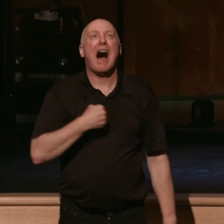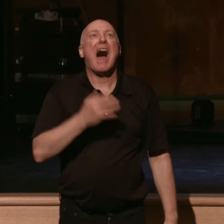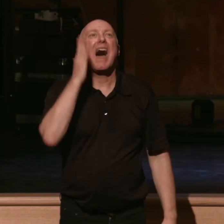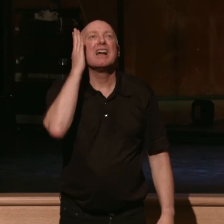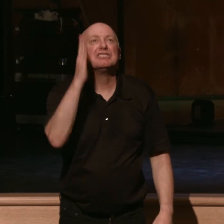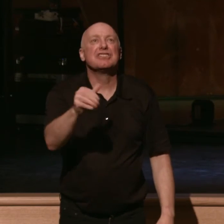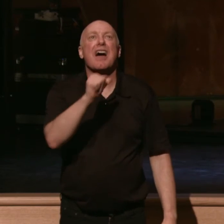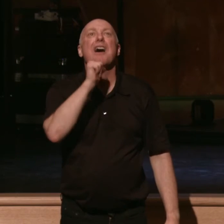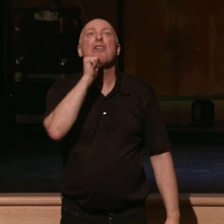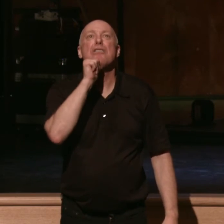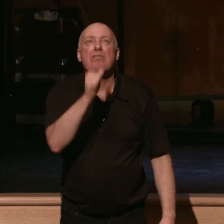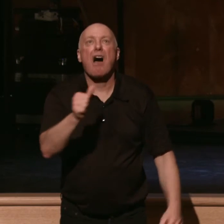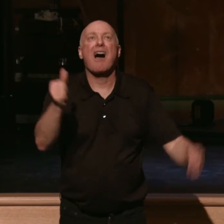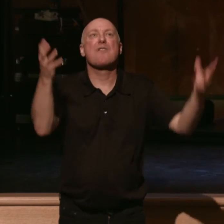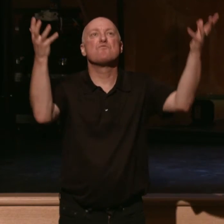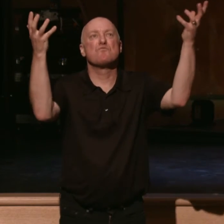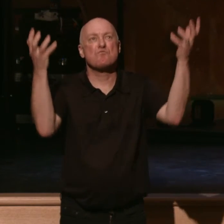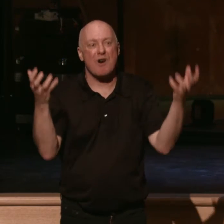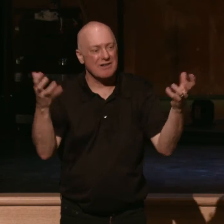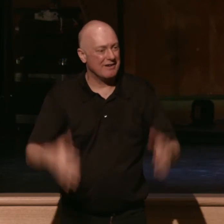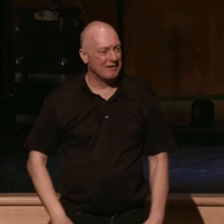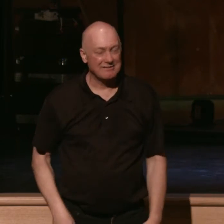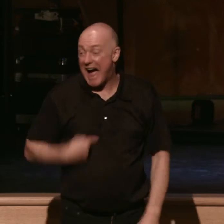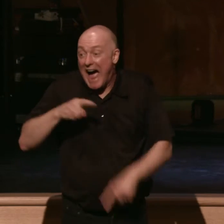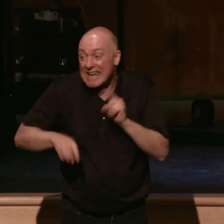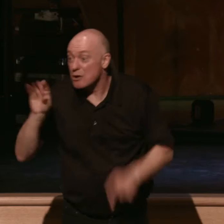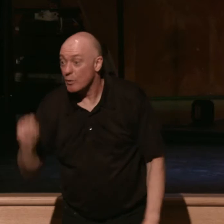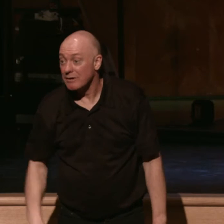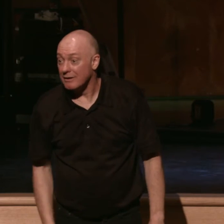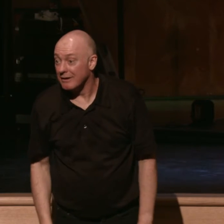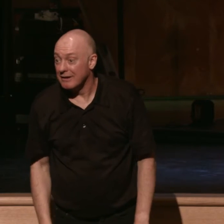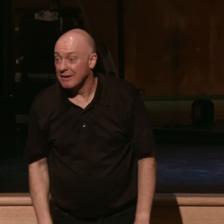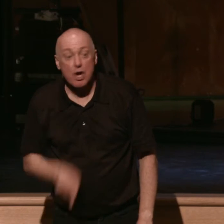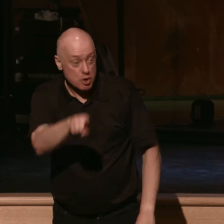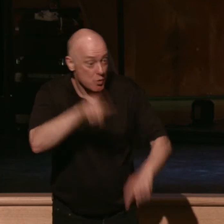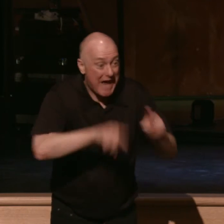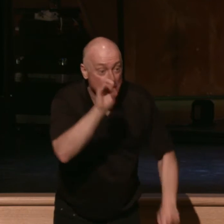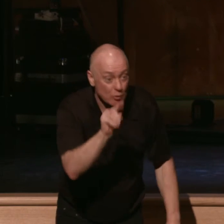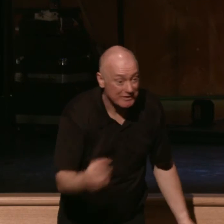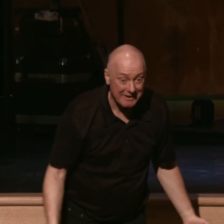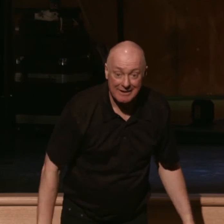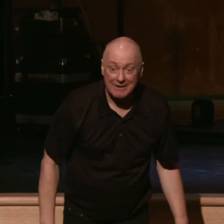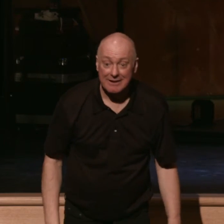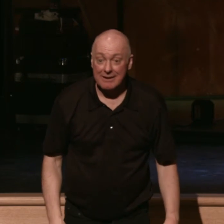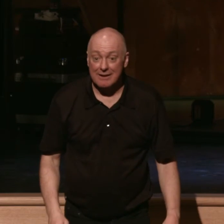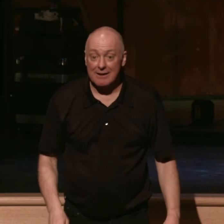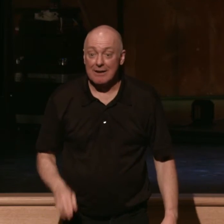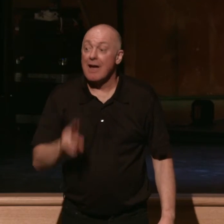want. I can't do it. You can't do it unless Jesus helps.